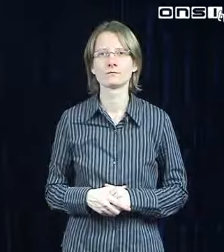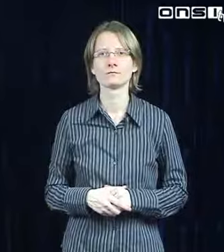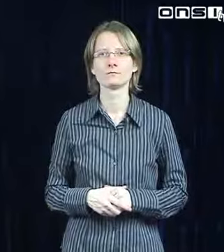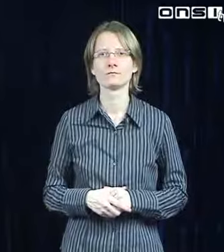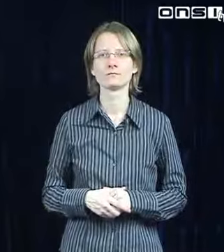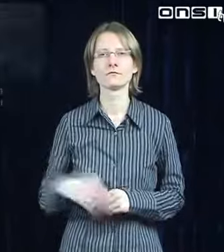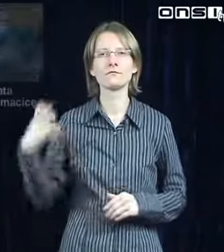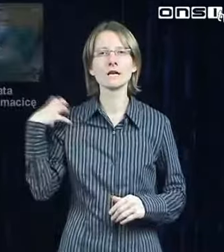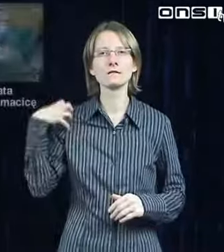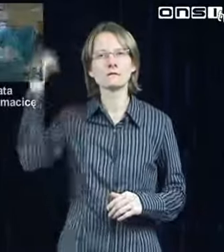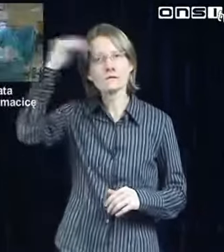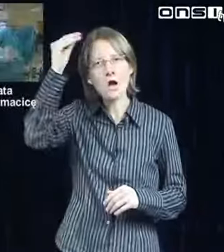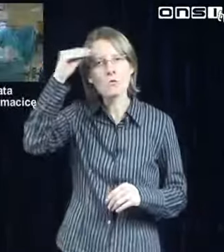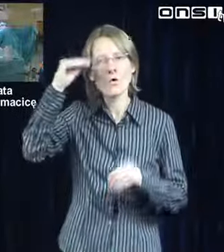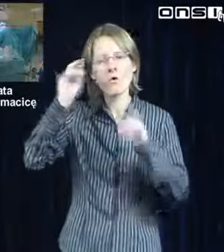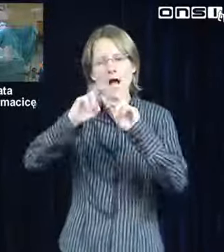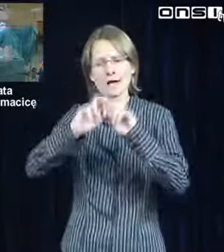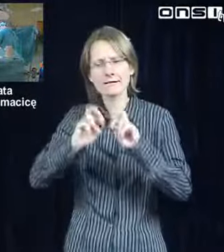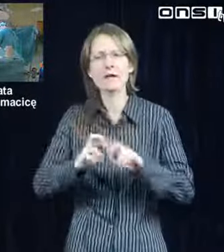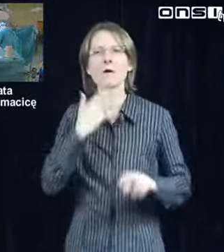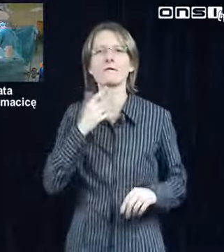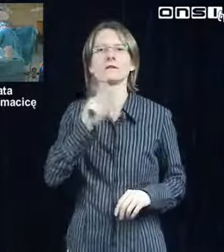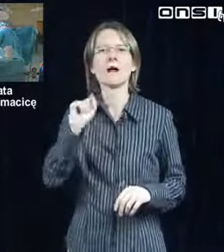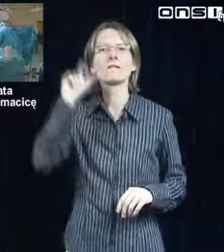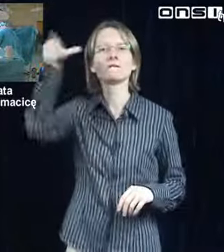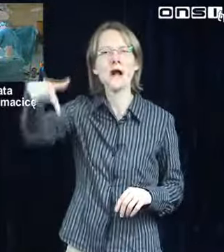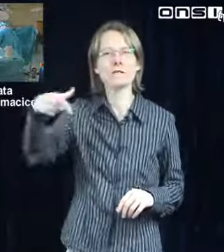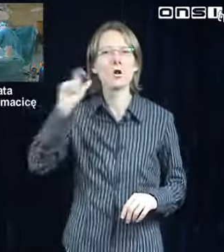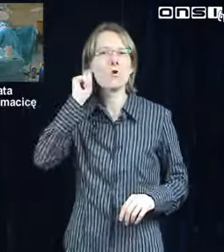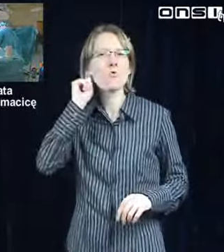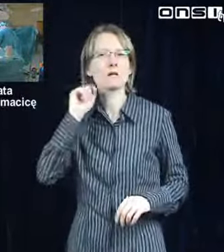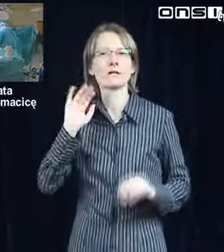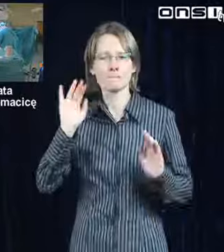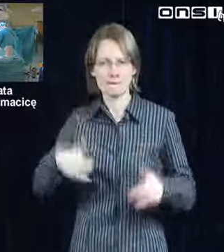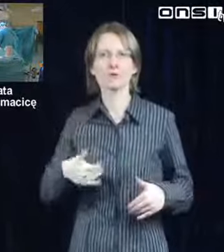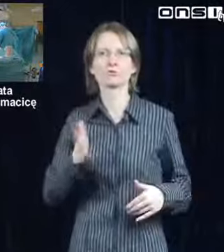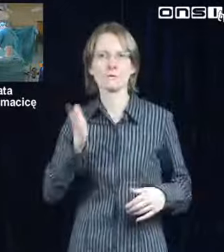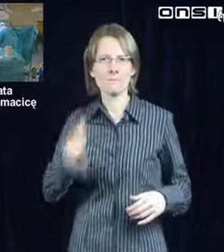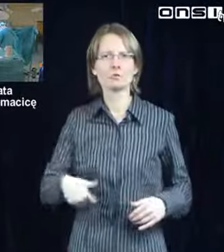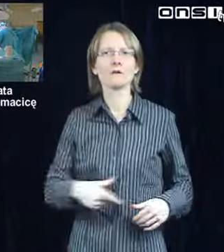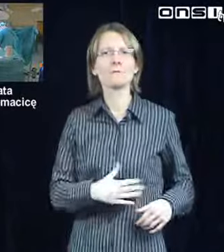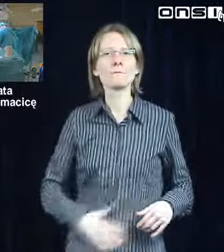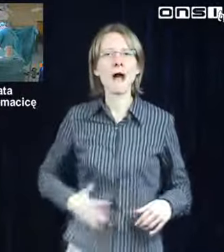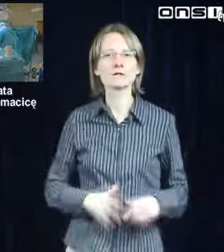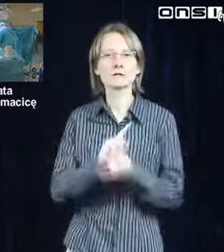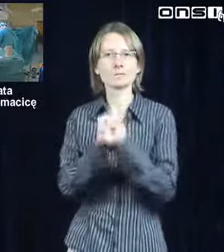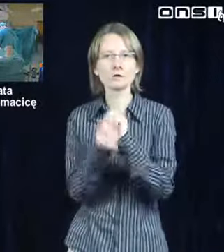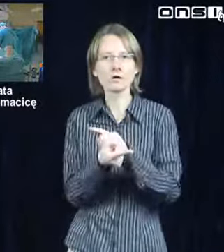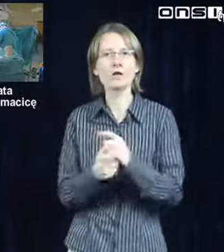As long as I'm free, there is not a limit to what